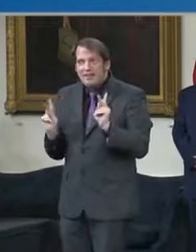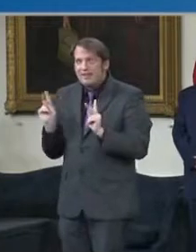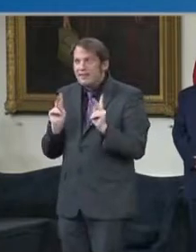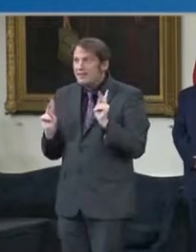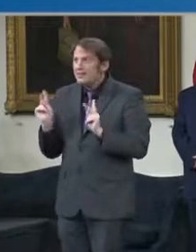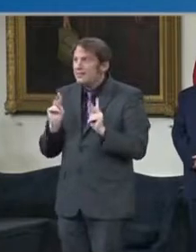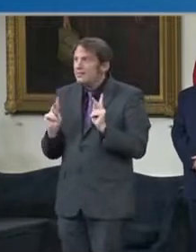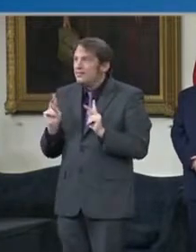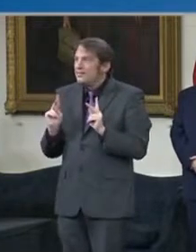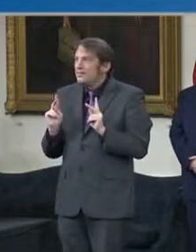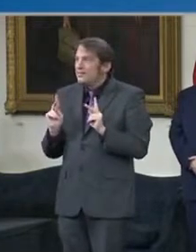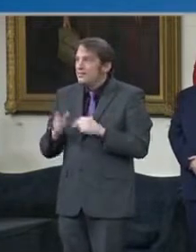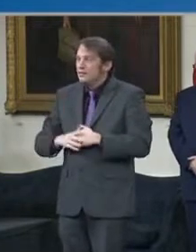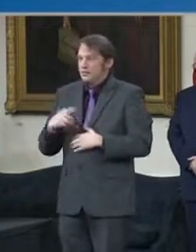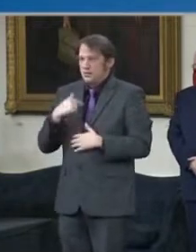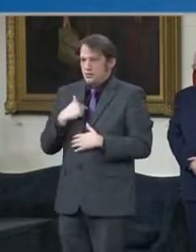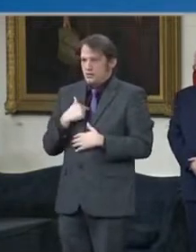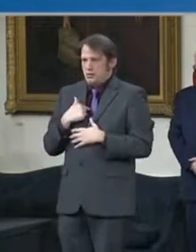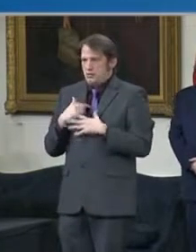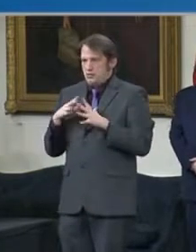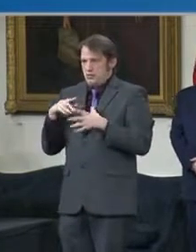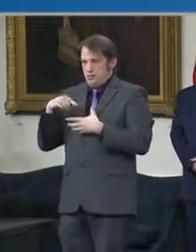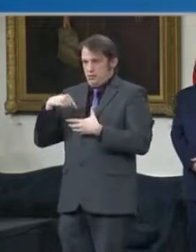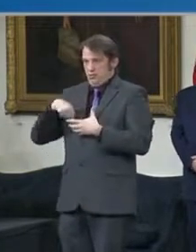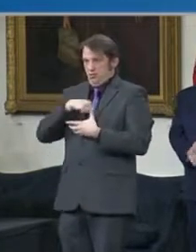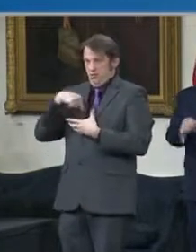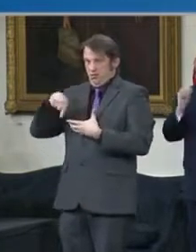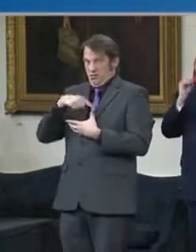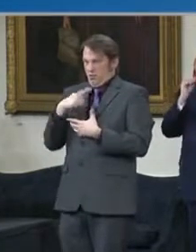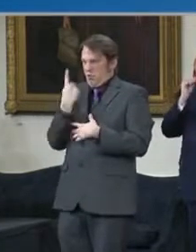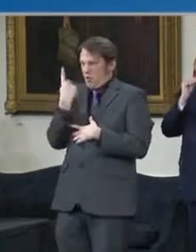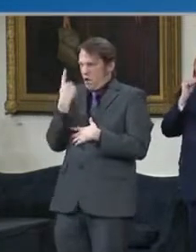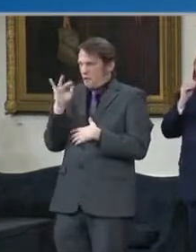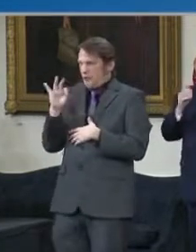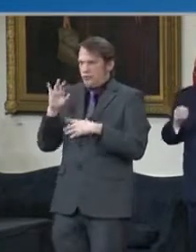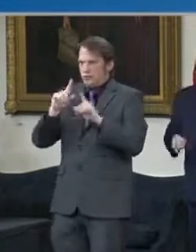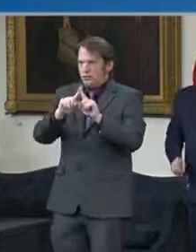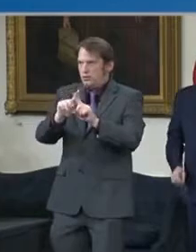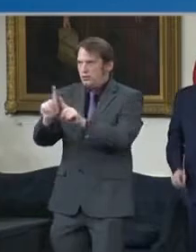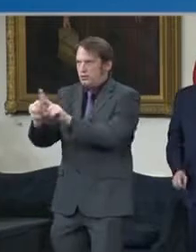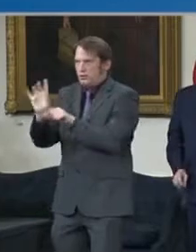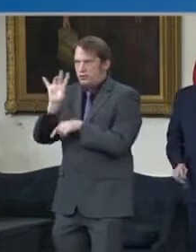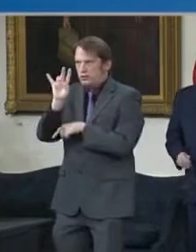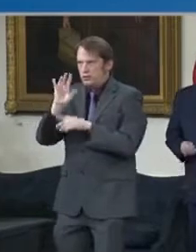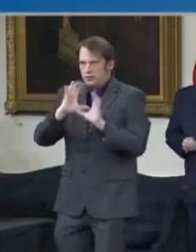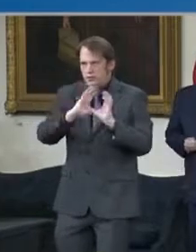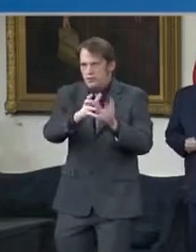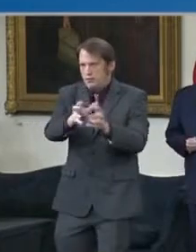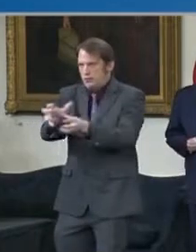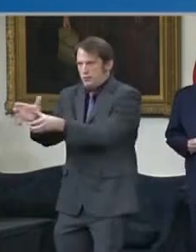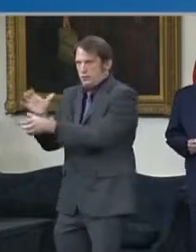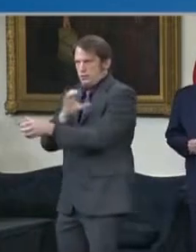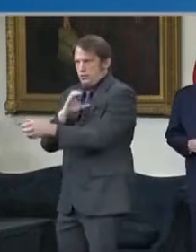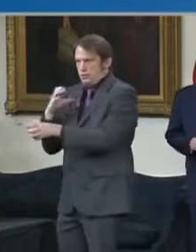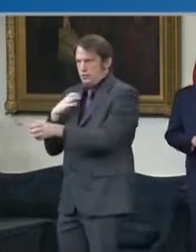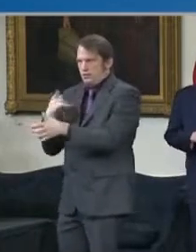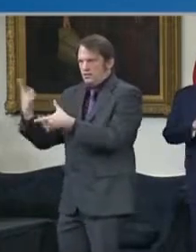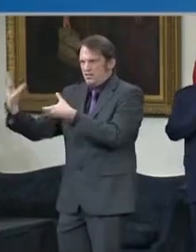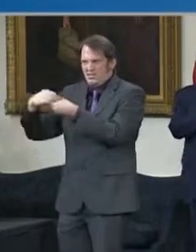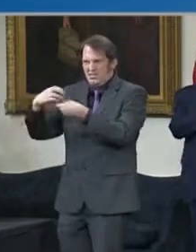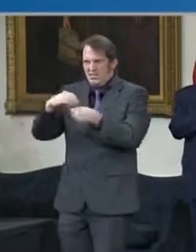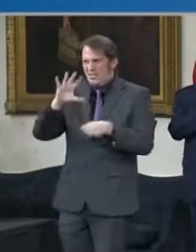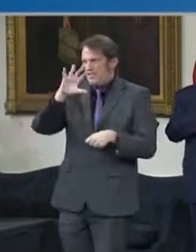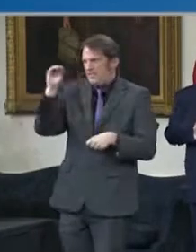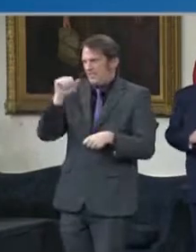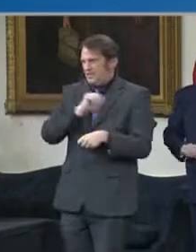dedicated staff, I want to, I'm pleased to announce that we will be meeting next week to create this community vaccination